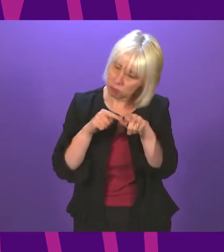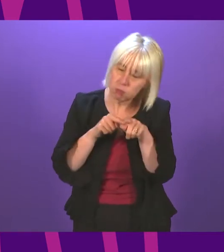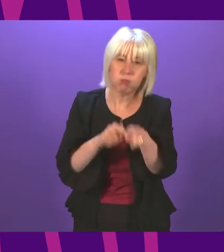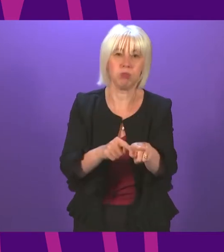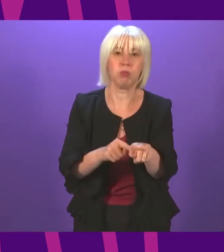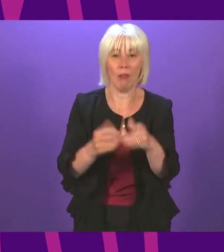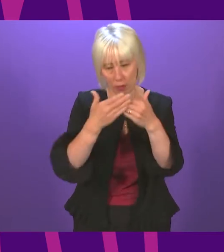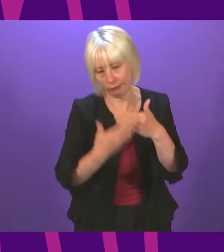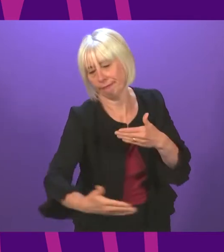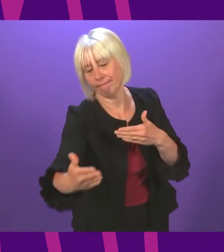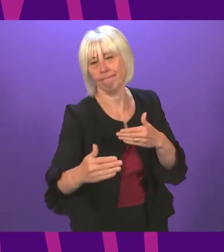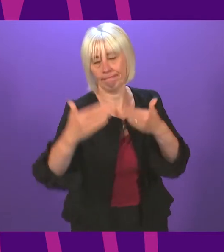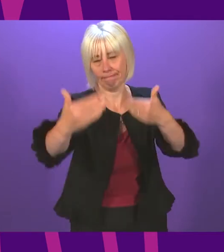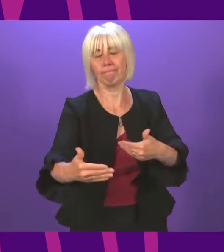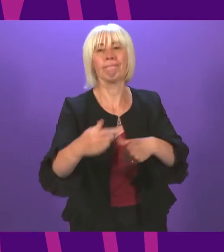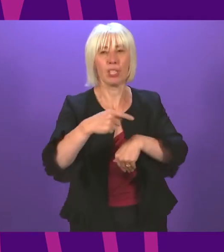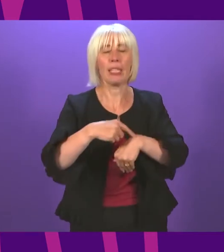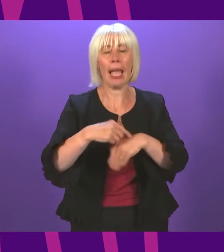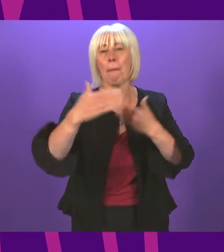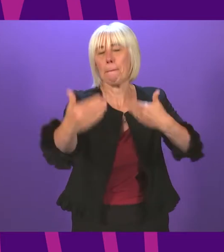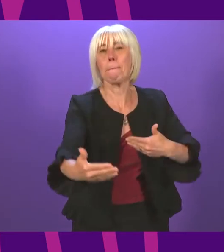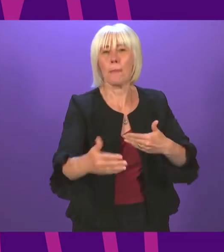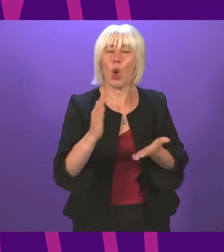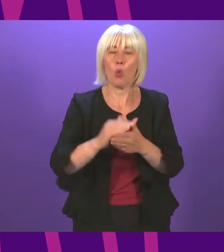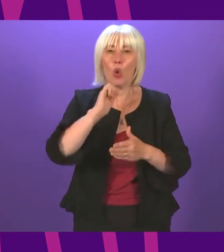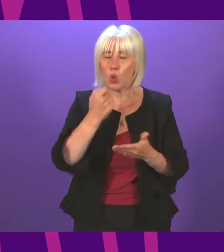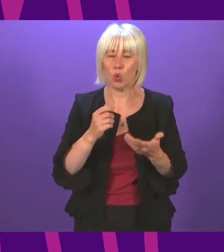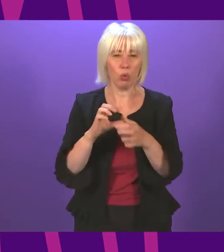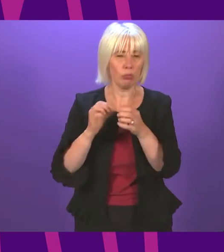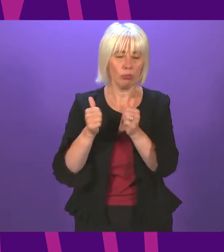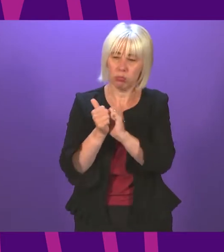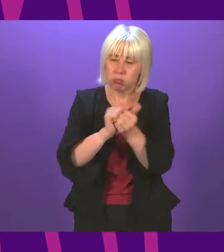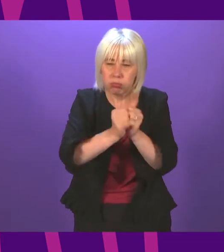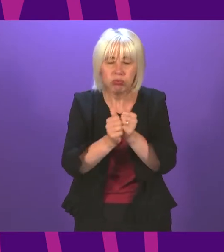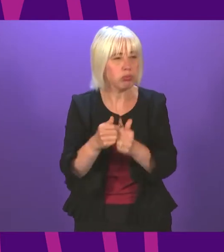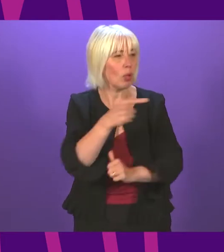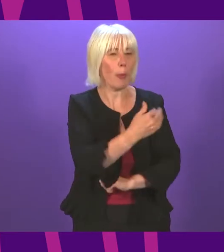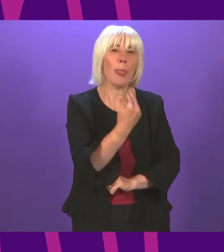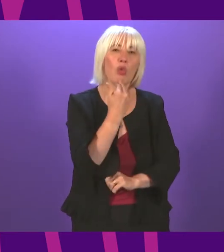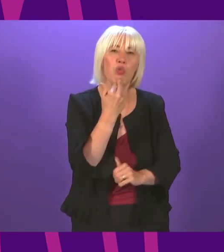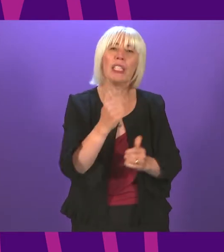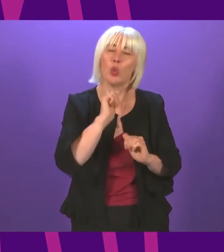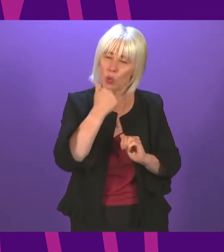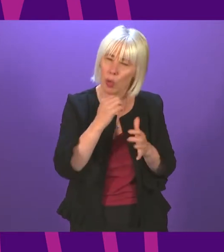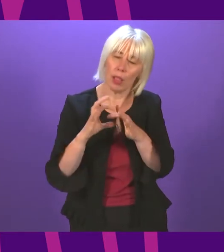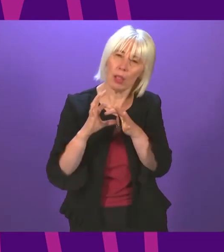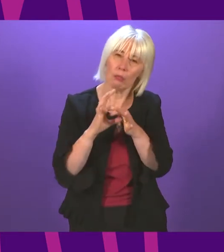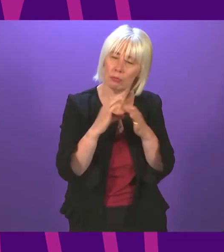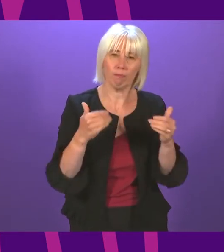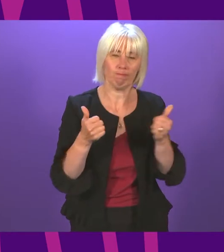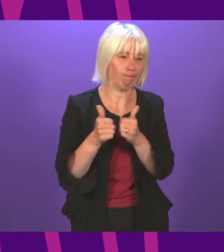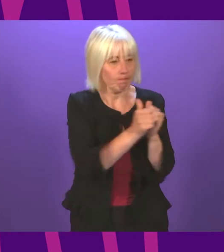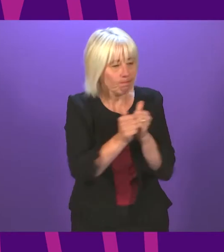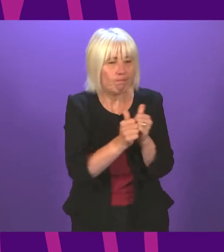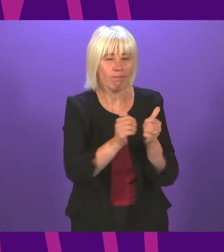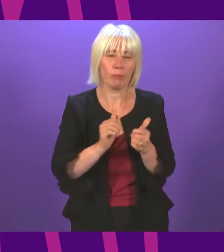for the remainder of this parliamentary term we will do so in a spirit of partnership with our colleagues in the Green Party and if the opposition wishes to engage